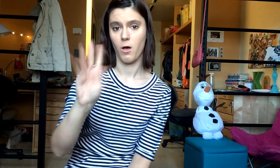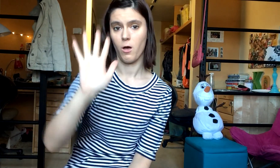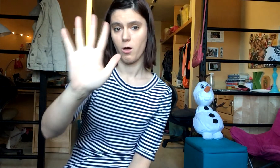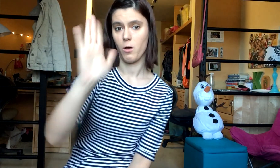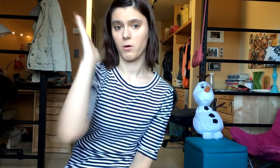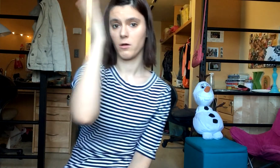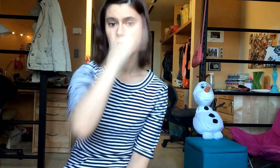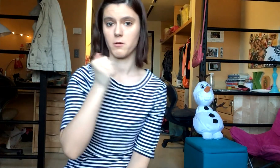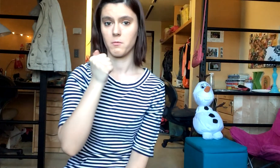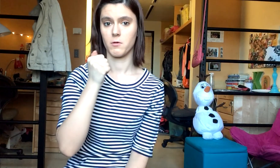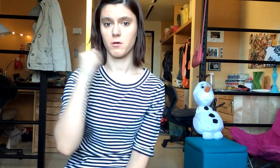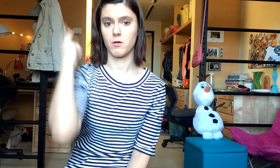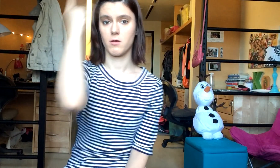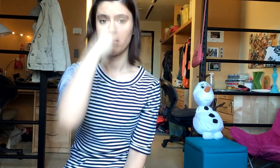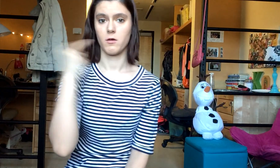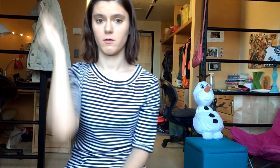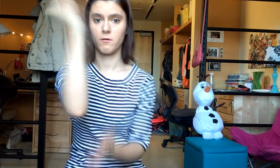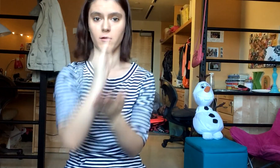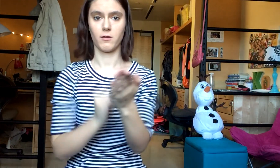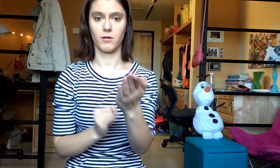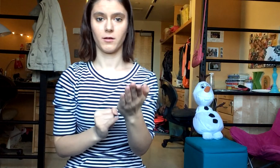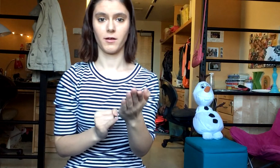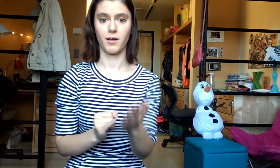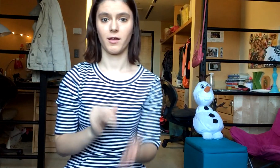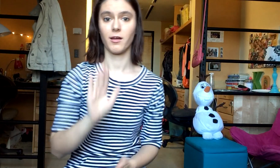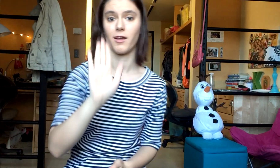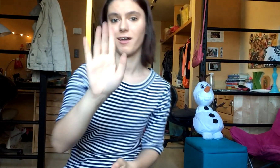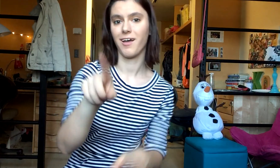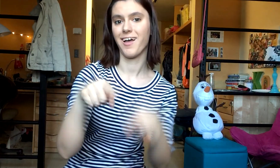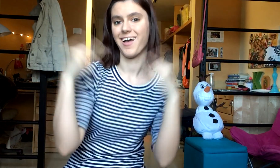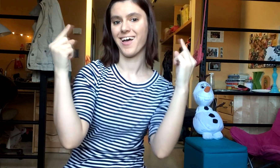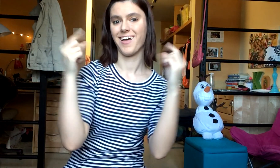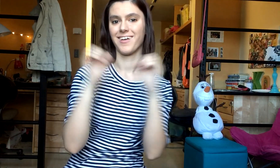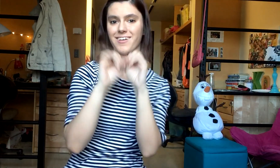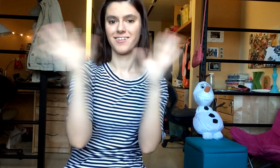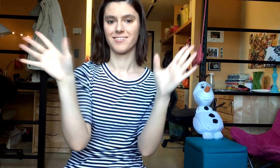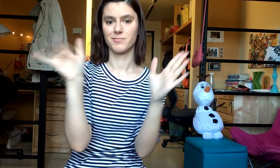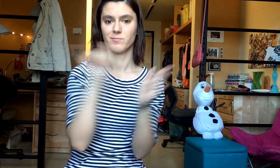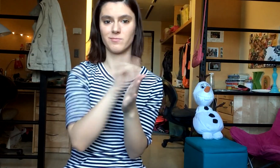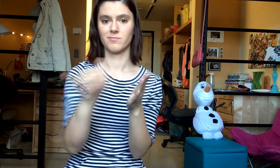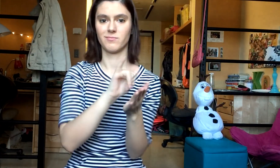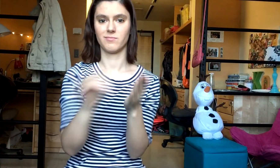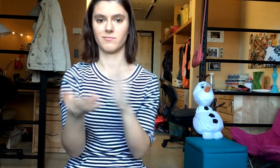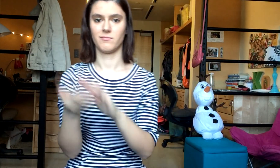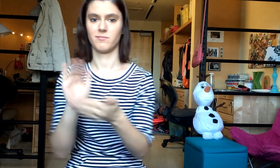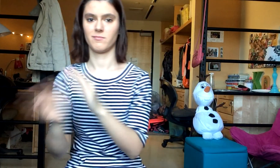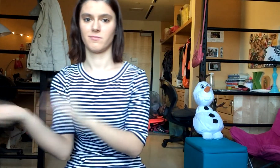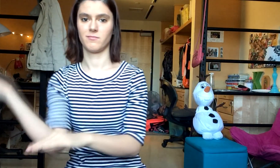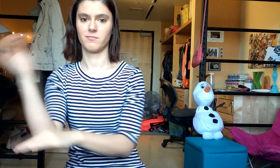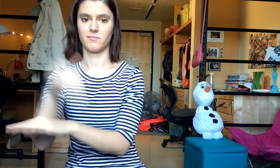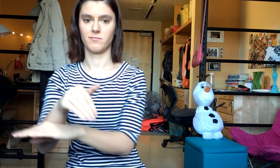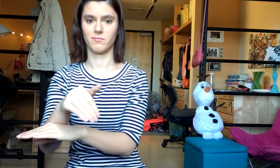Okay, you're pretty, your face is a work of art Your smile could probably light up New York City dark